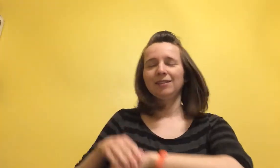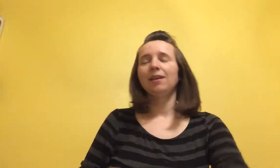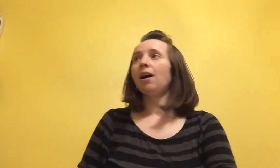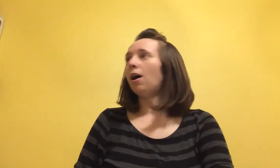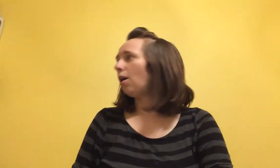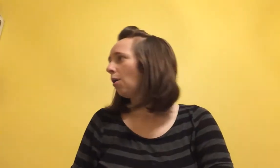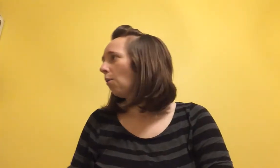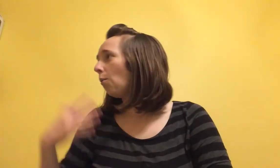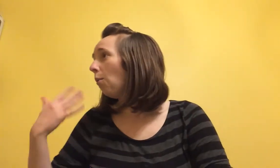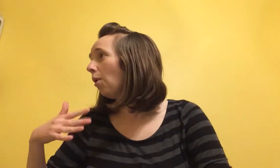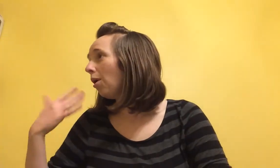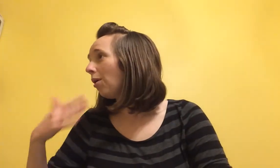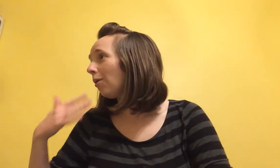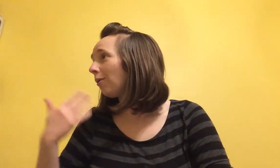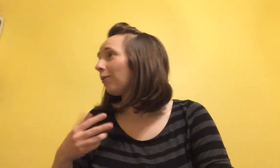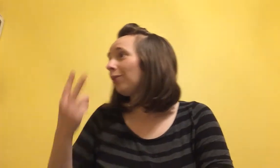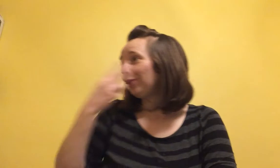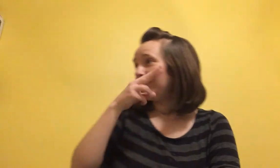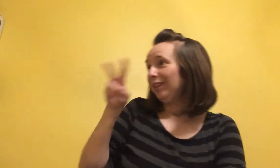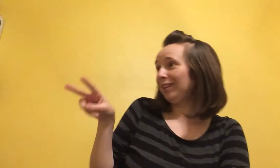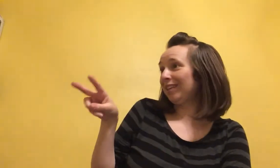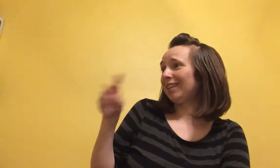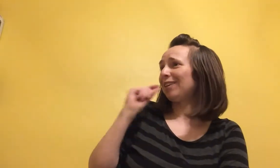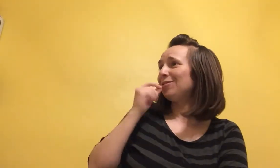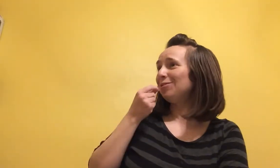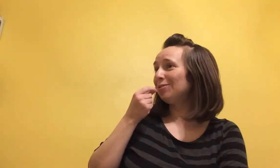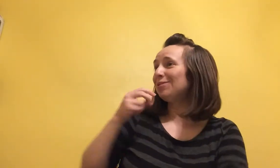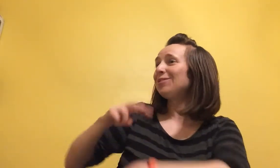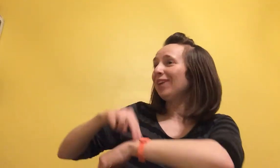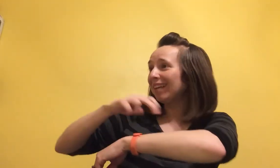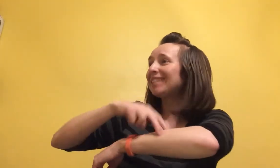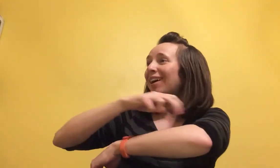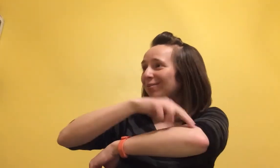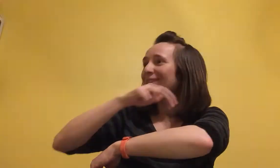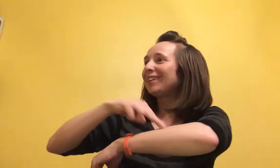you look at that cool grasshopper